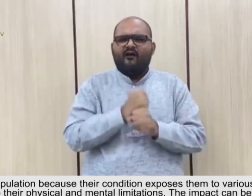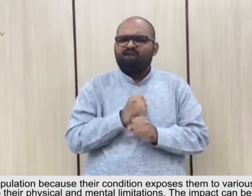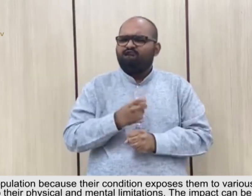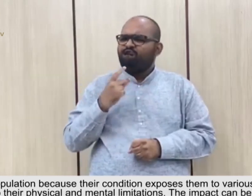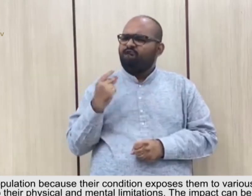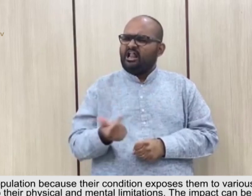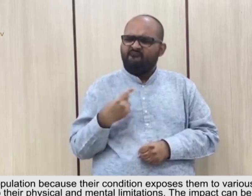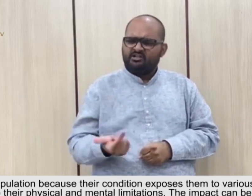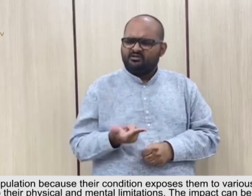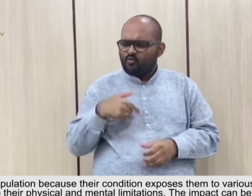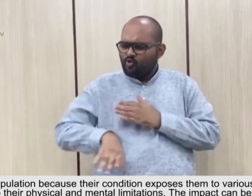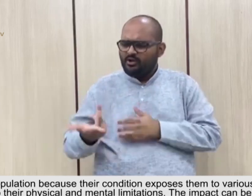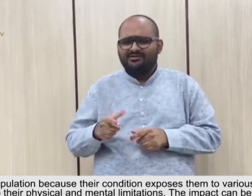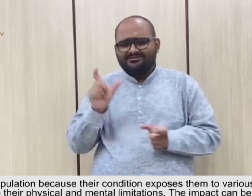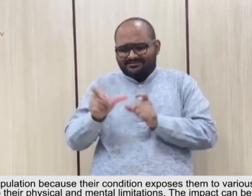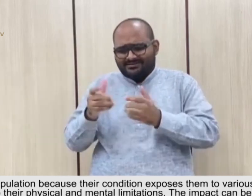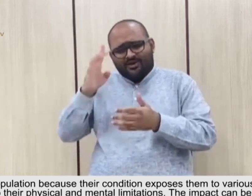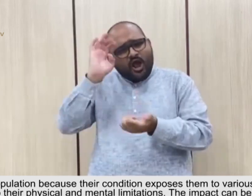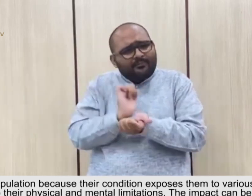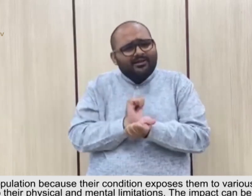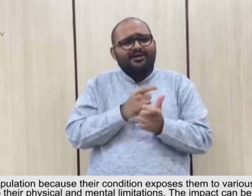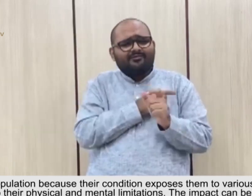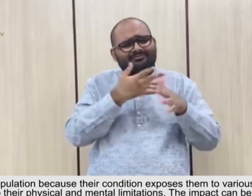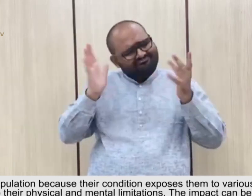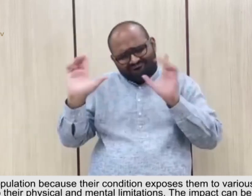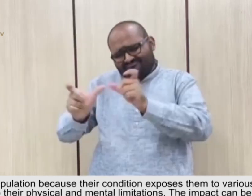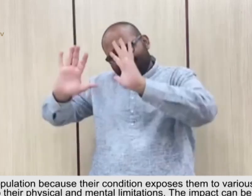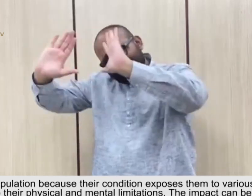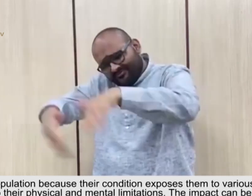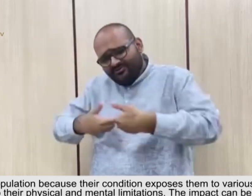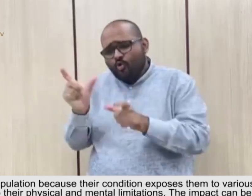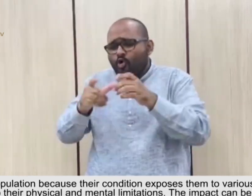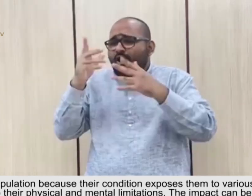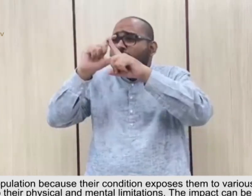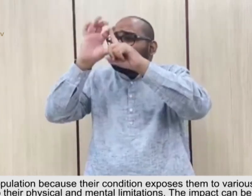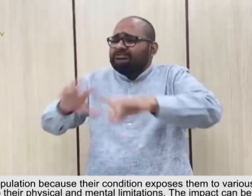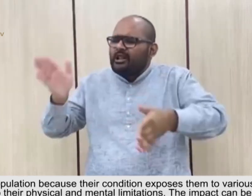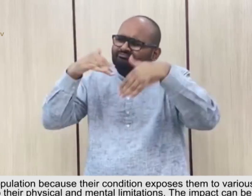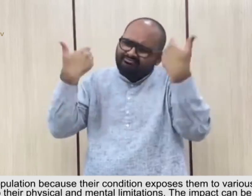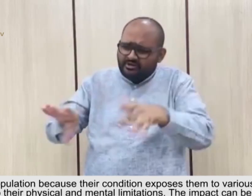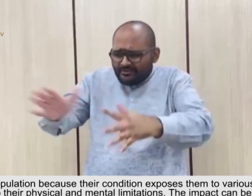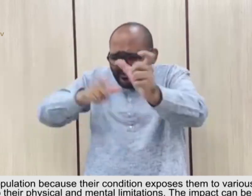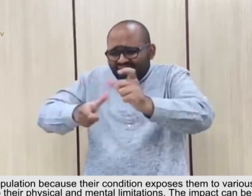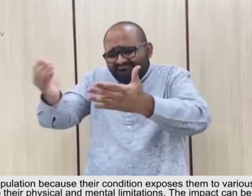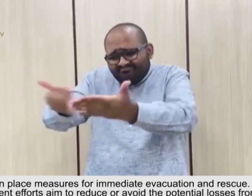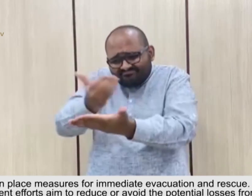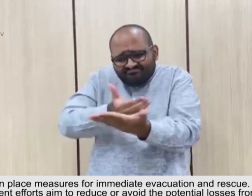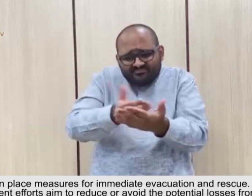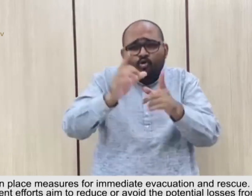due to their physical and mental limitations. The impact can be reduced by putting in place measures for